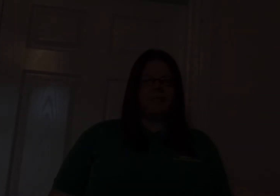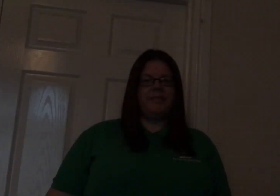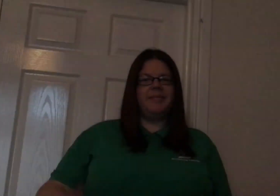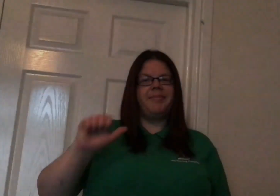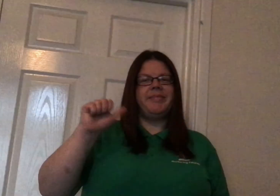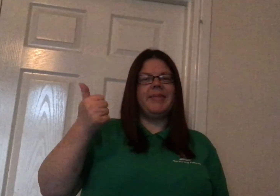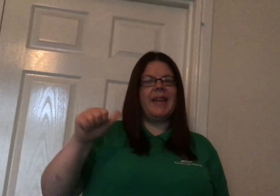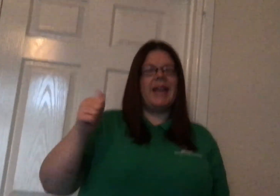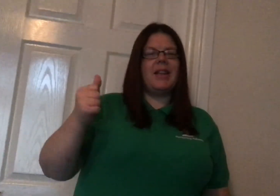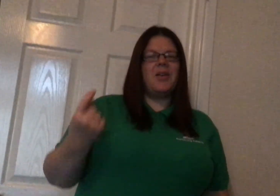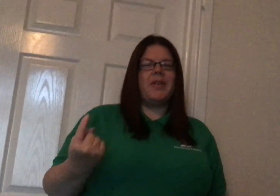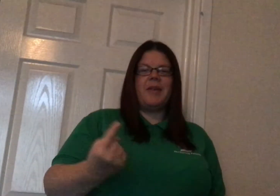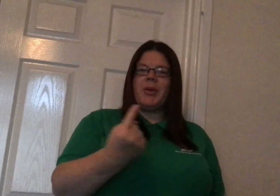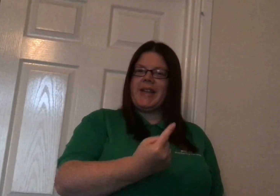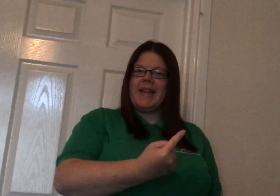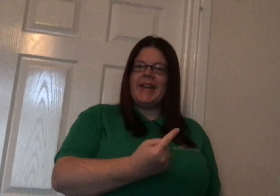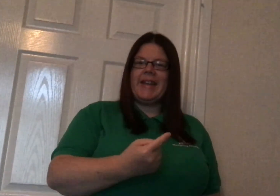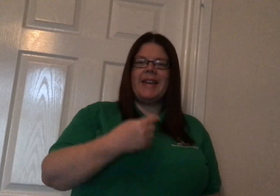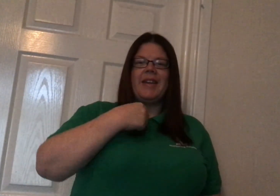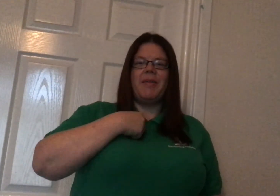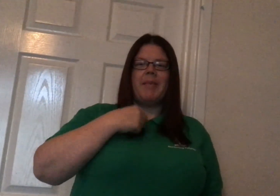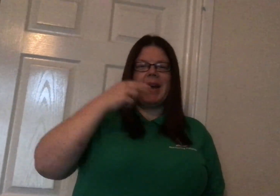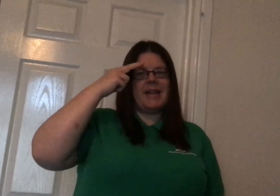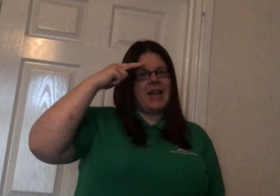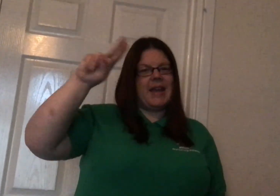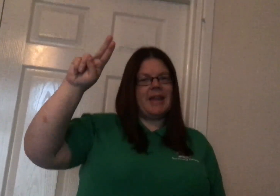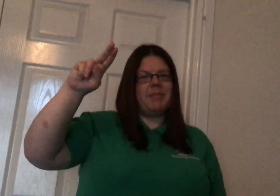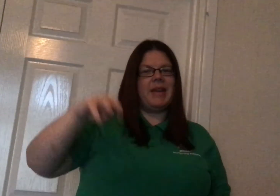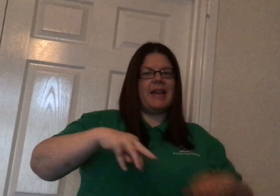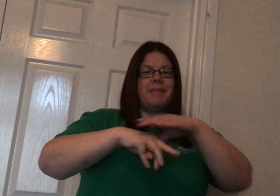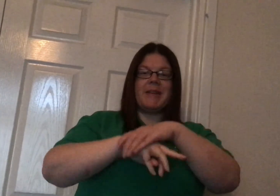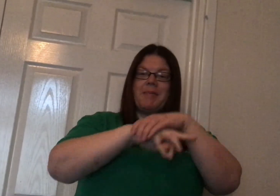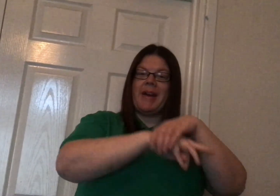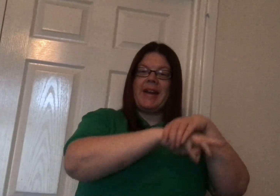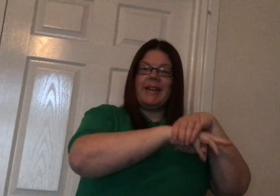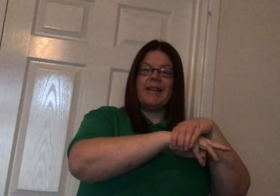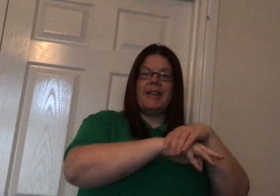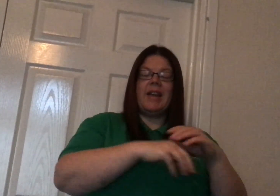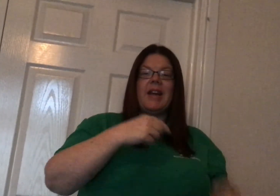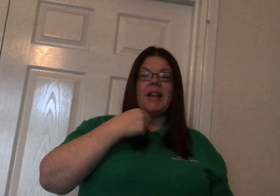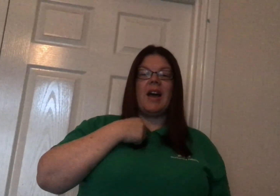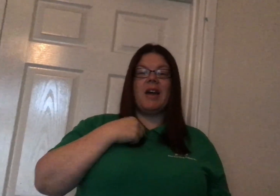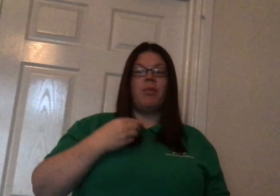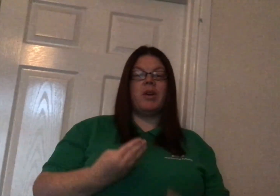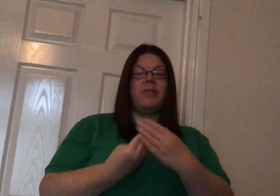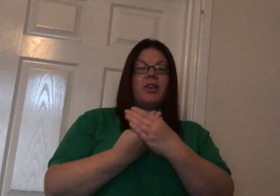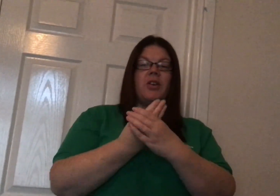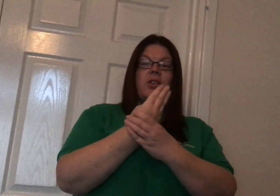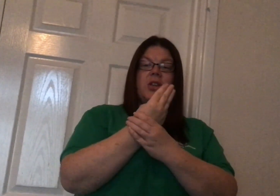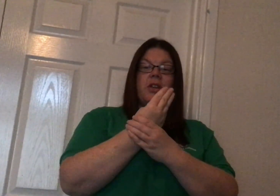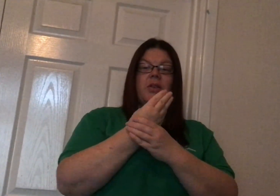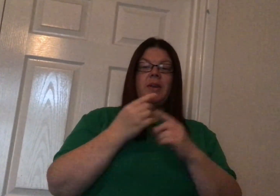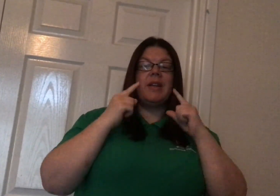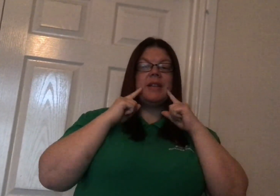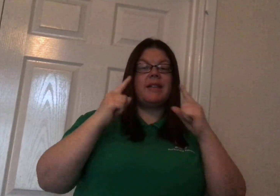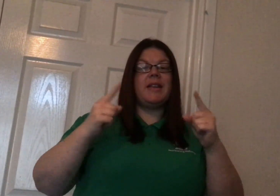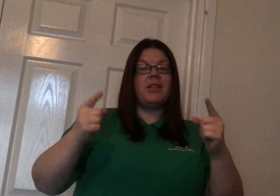Hello everybody my name is Miss Bec and I'm one of your new teaching